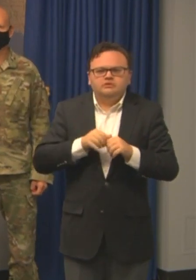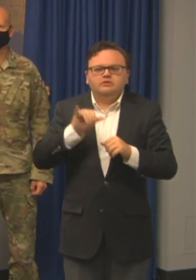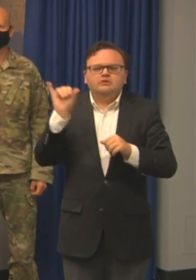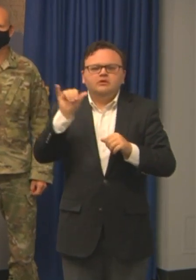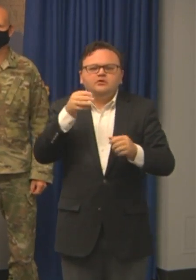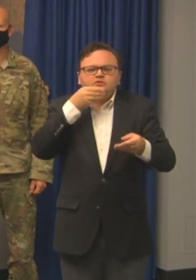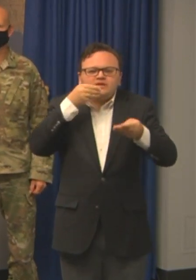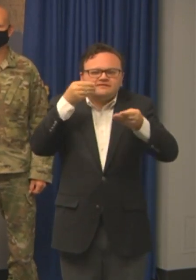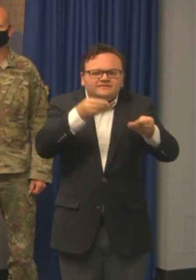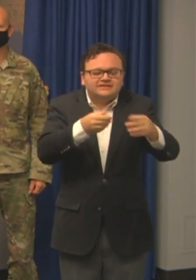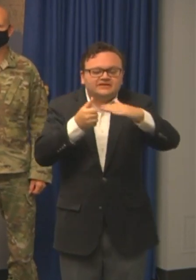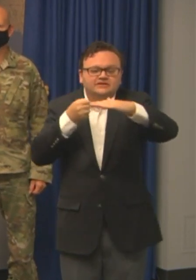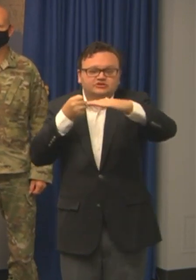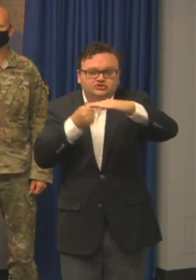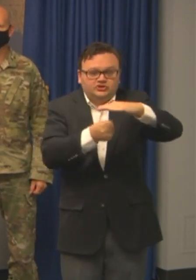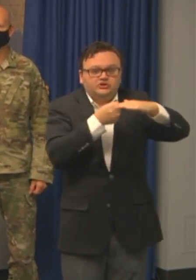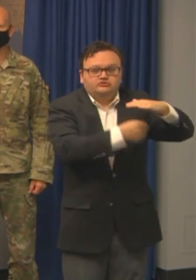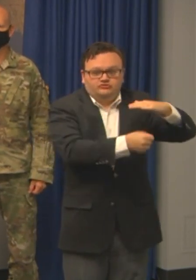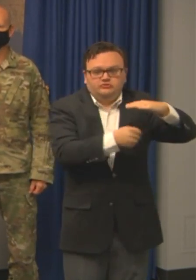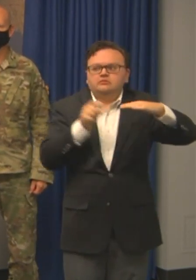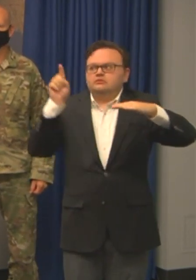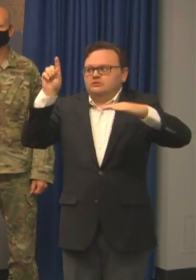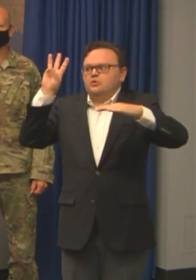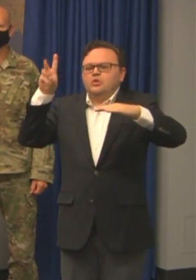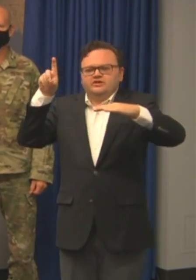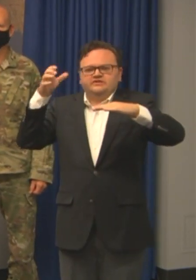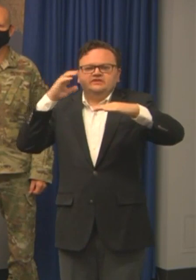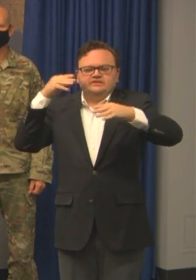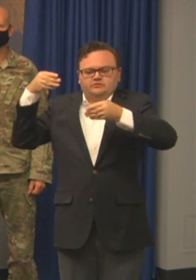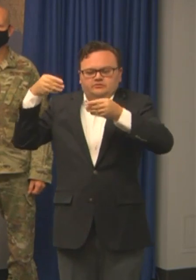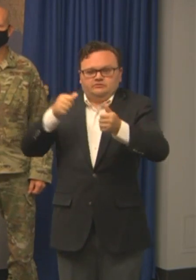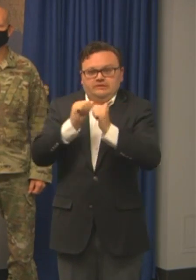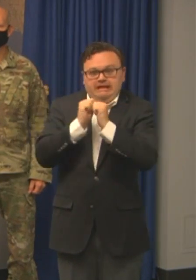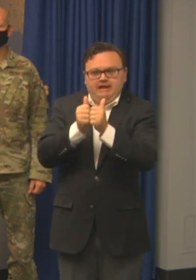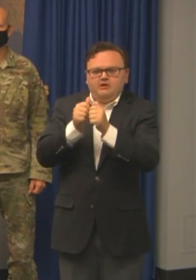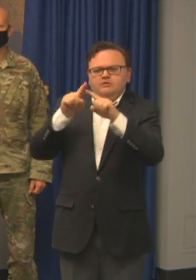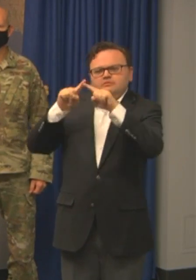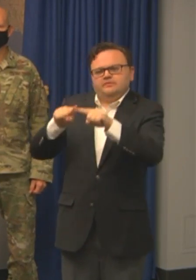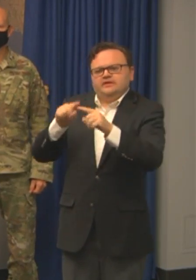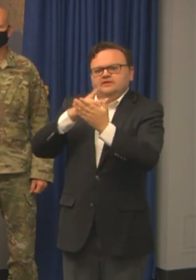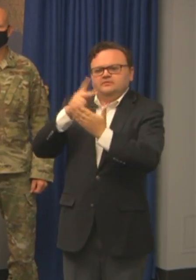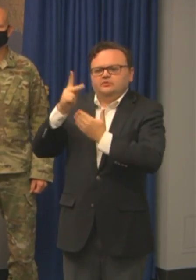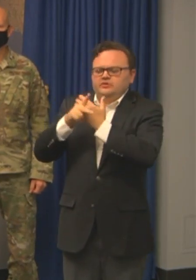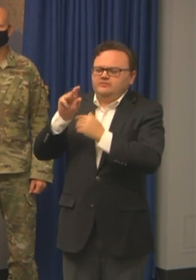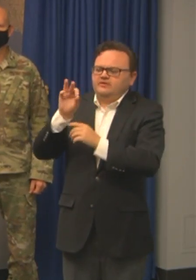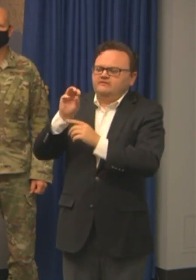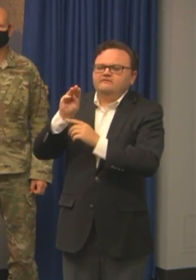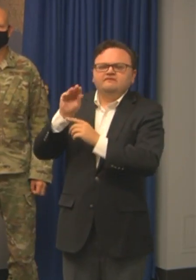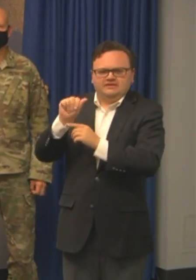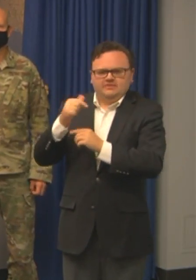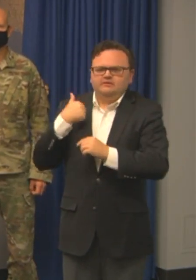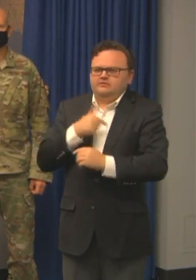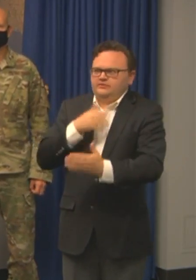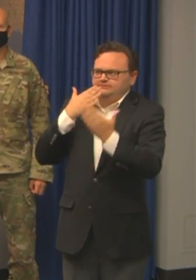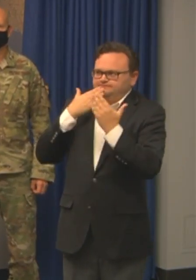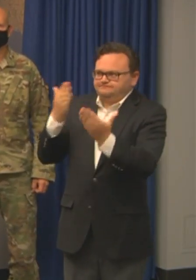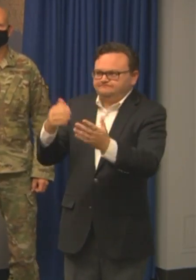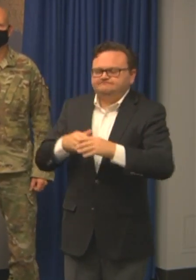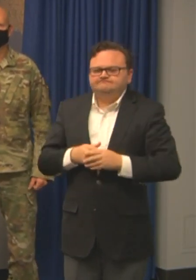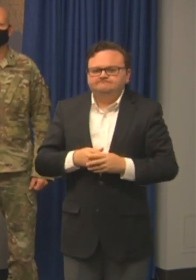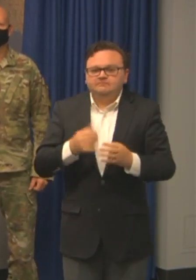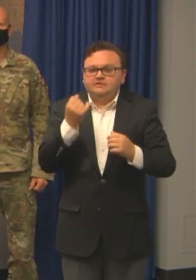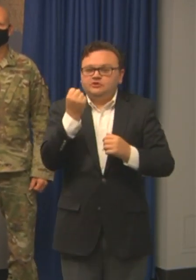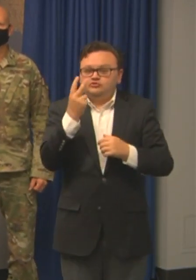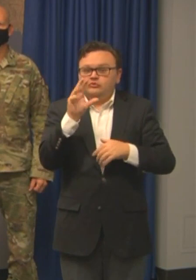and sheltering will be eligible for federal reimbursement through FEMA, which we very much appreciate. In addition to my order, the following 12